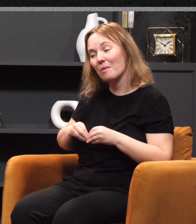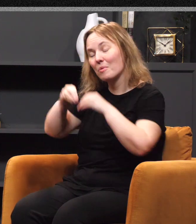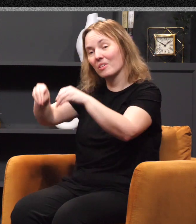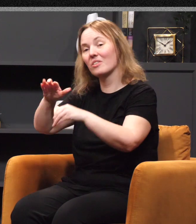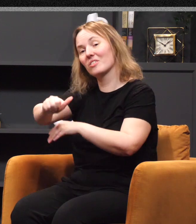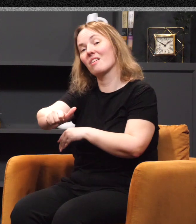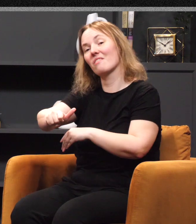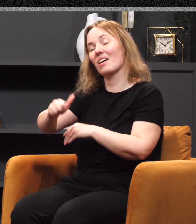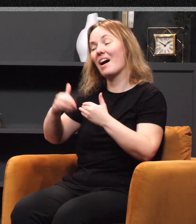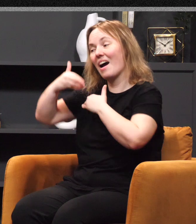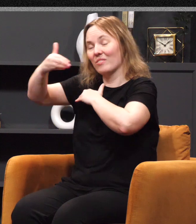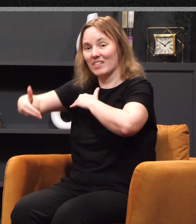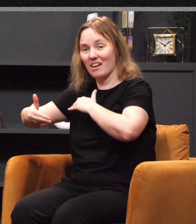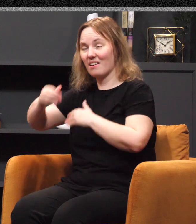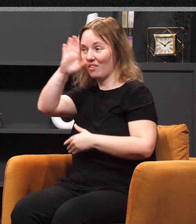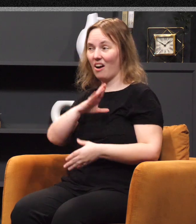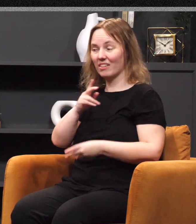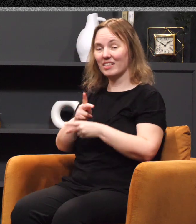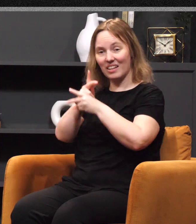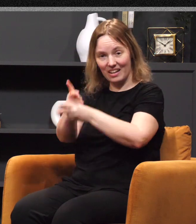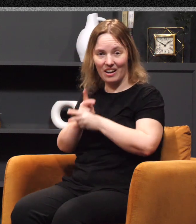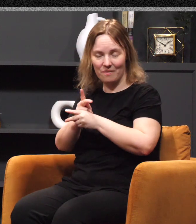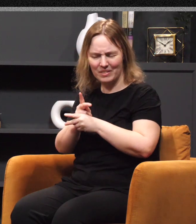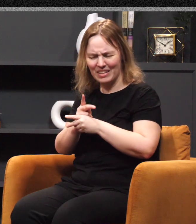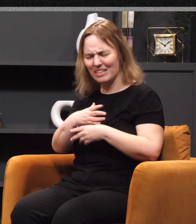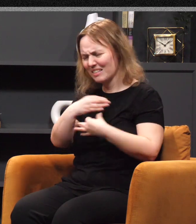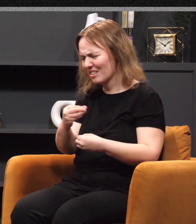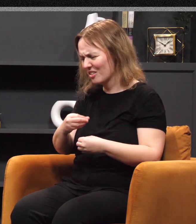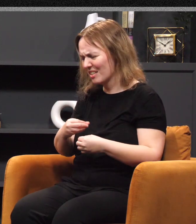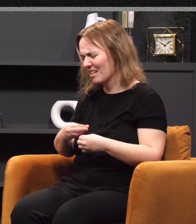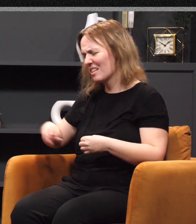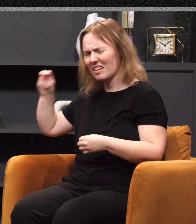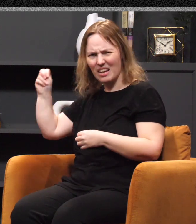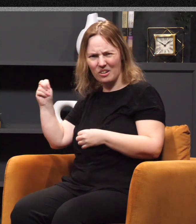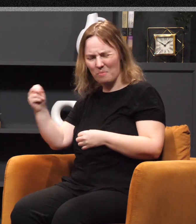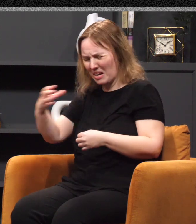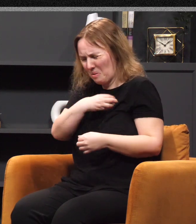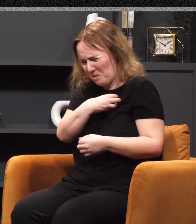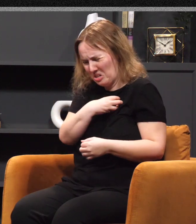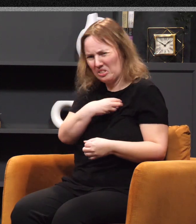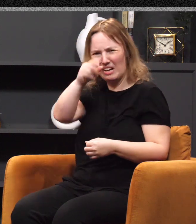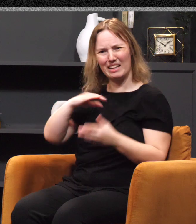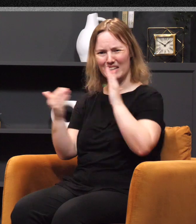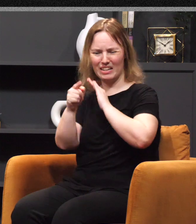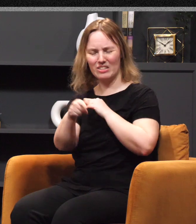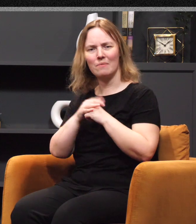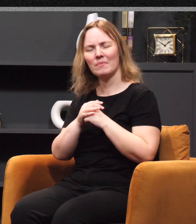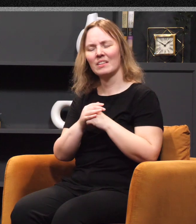of God's care. And yet what's interesting is that Naomi complains that God is somehow against her. She says in